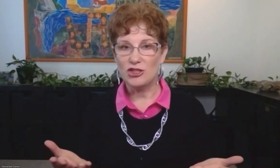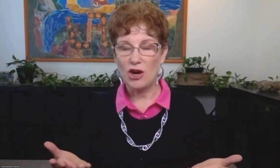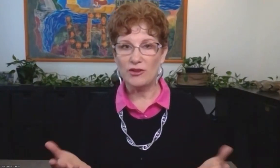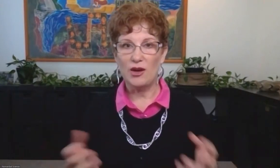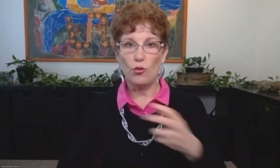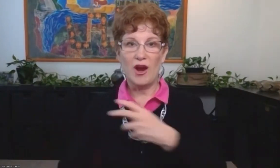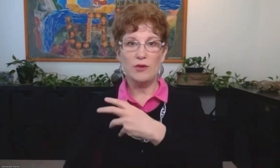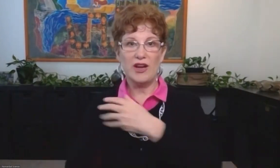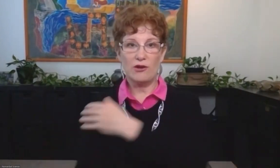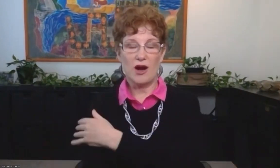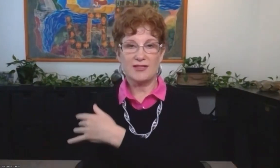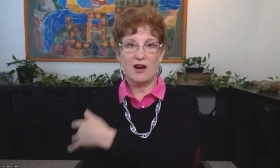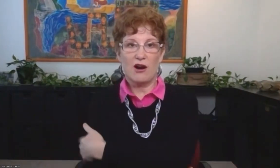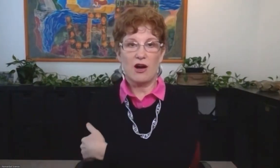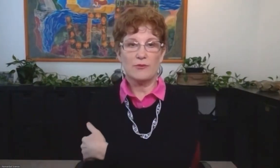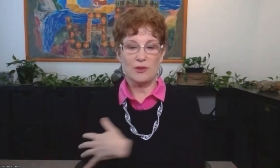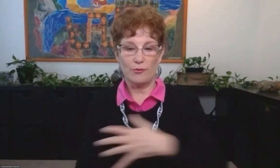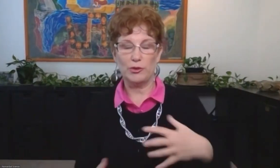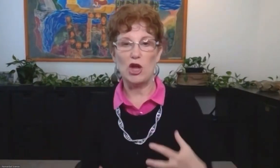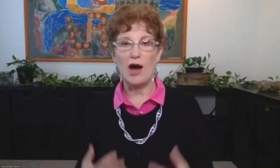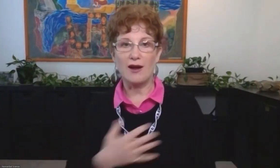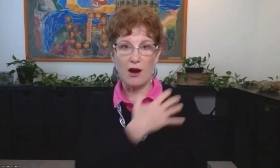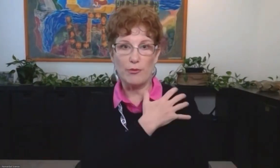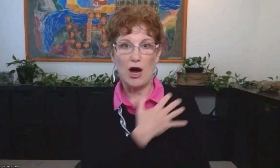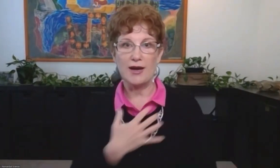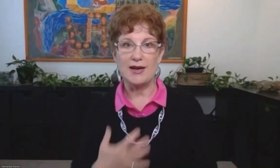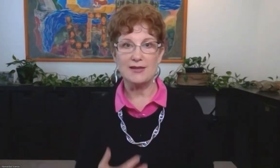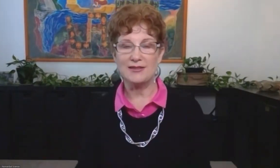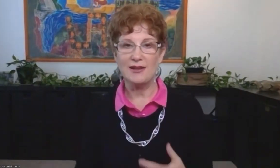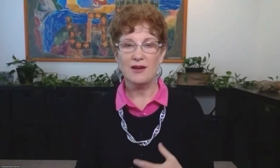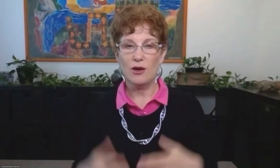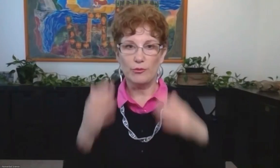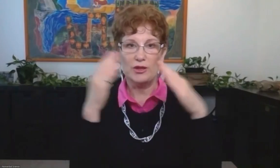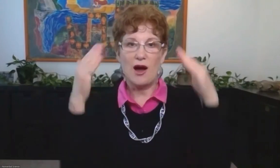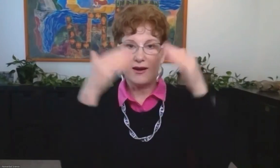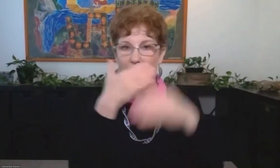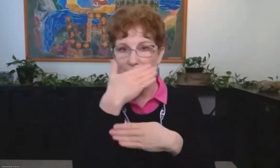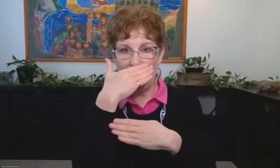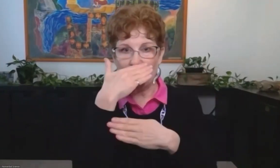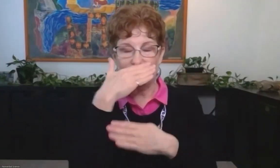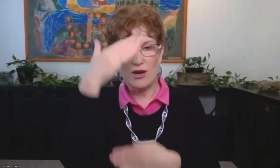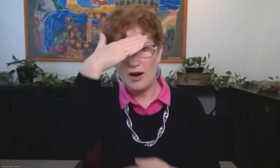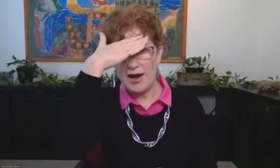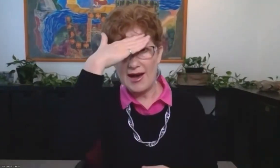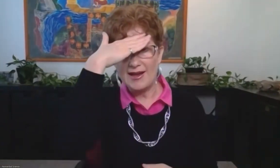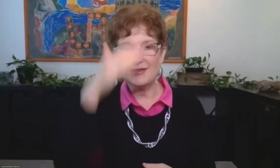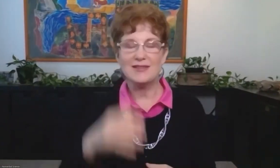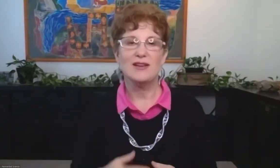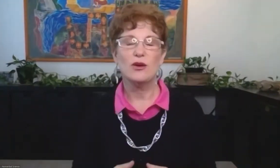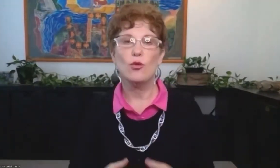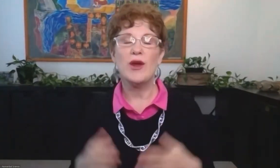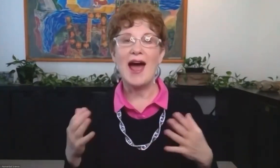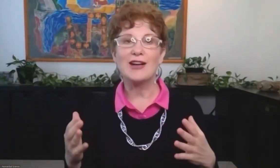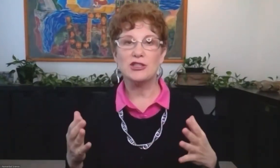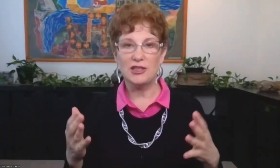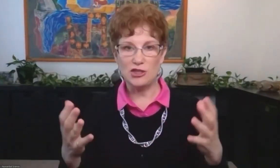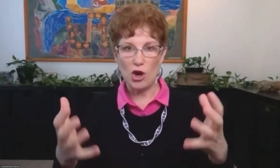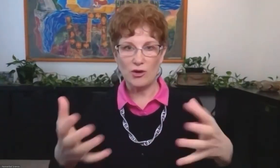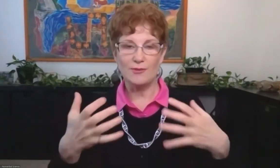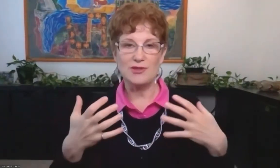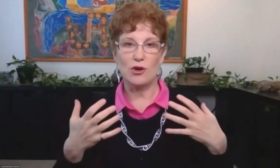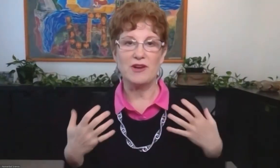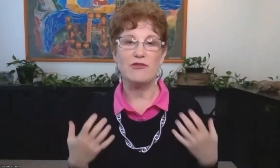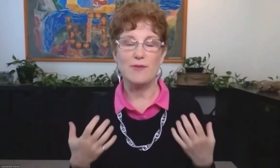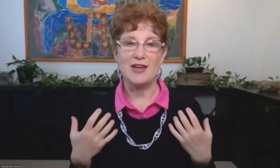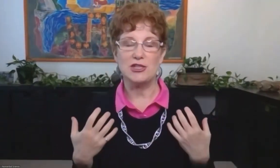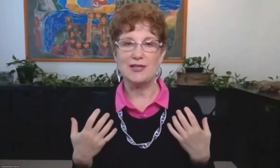science has shown that when we cross our arms or block our bodies or block our mouths or our eyes, we actually